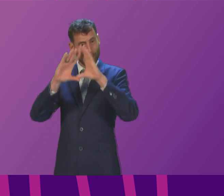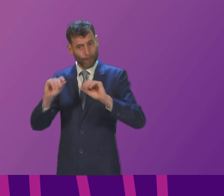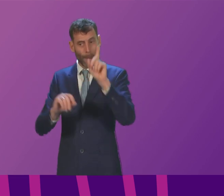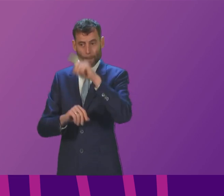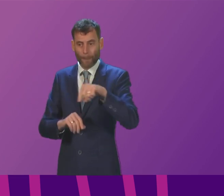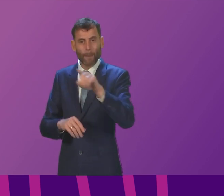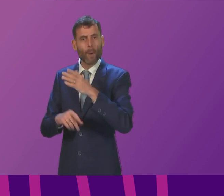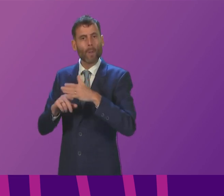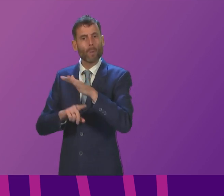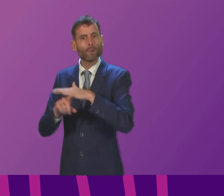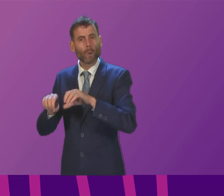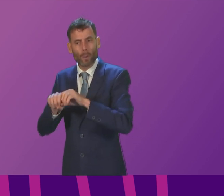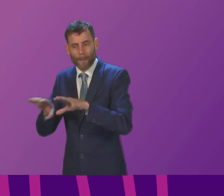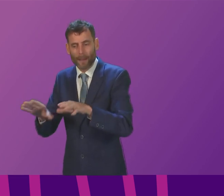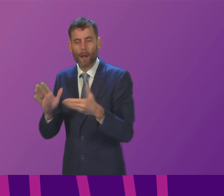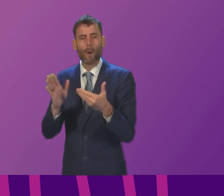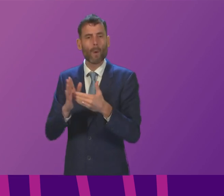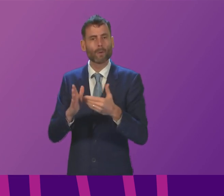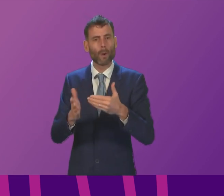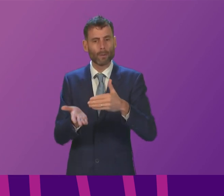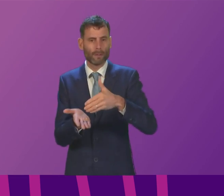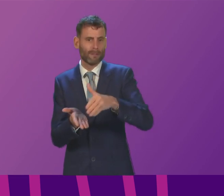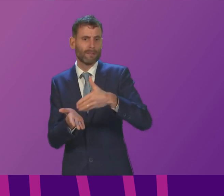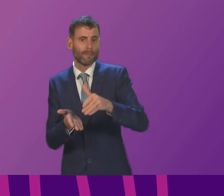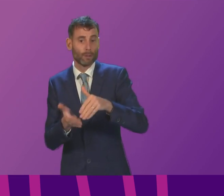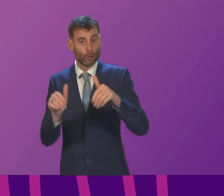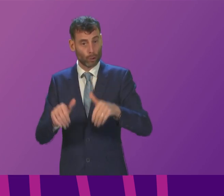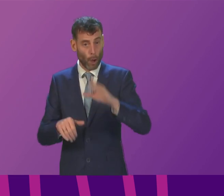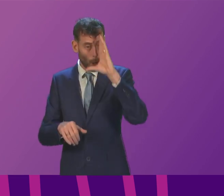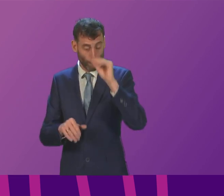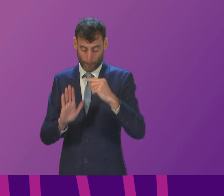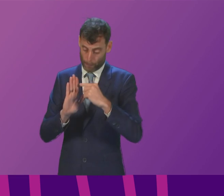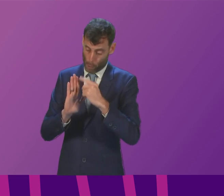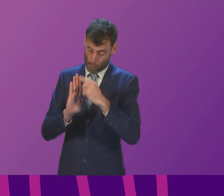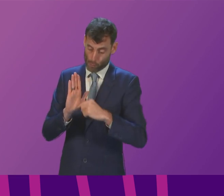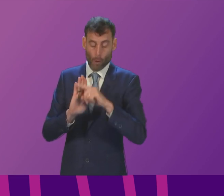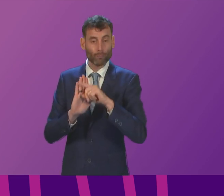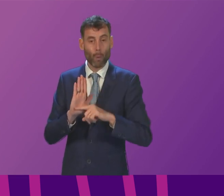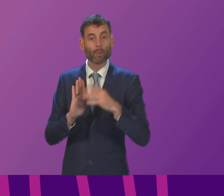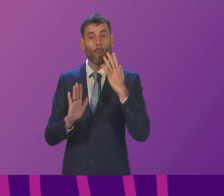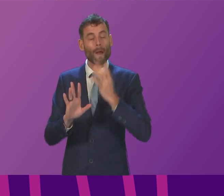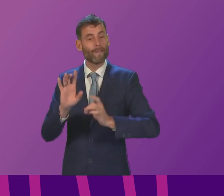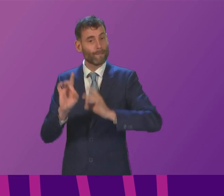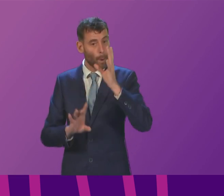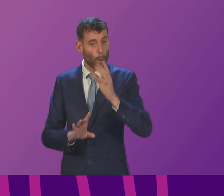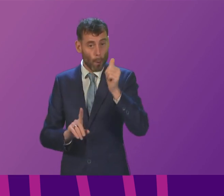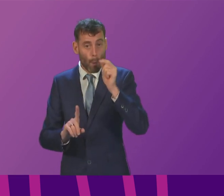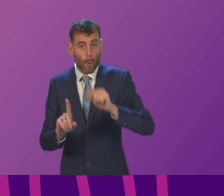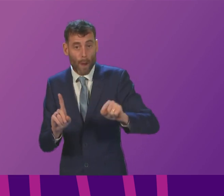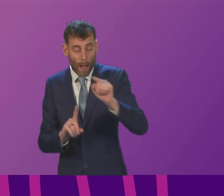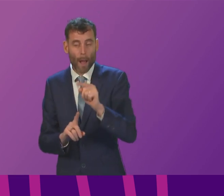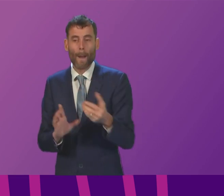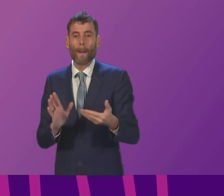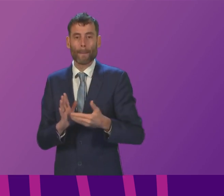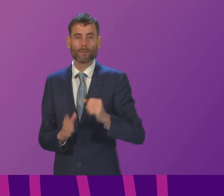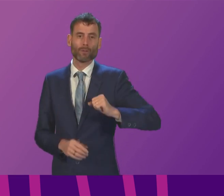extra engagement by trading standards officers with retailers and others are also playing a very important role The Scottish Fire and Rescue Service obviously